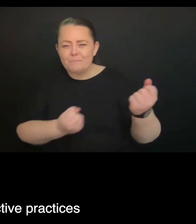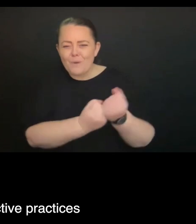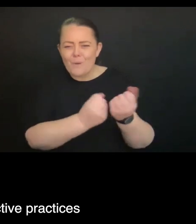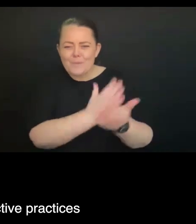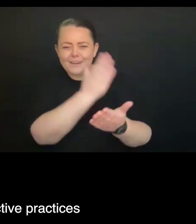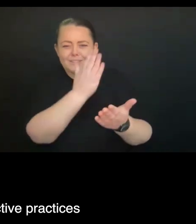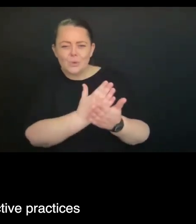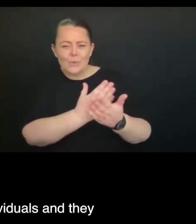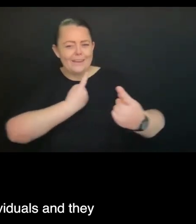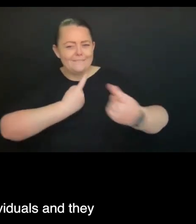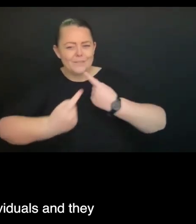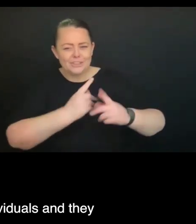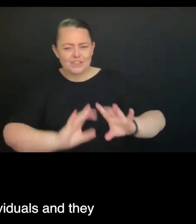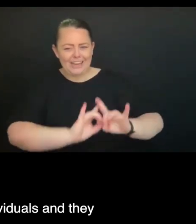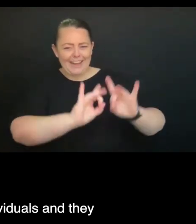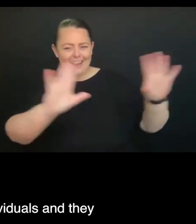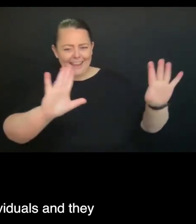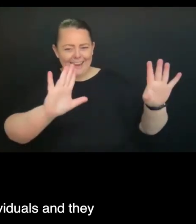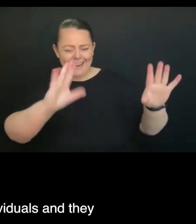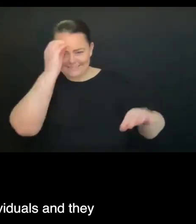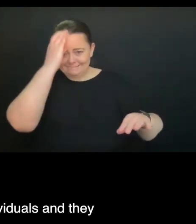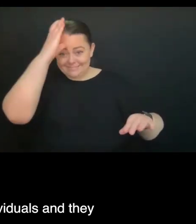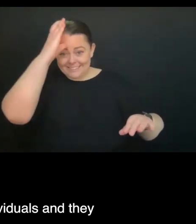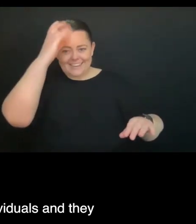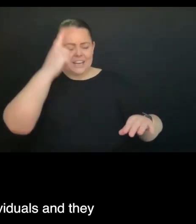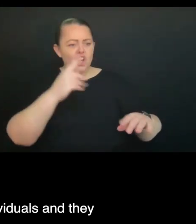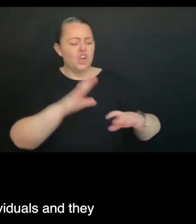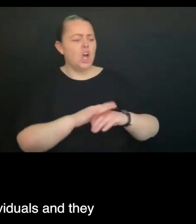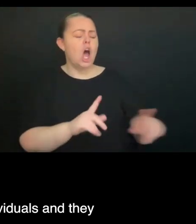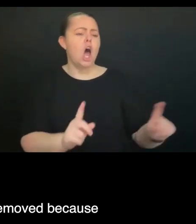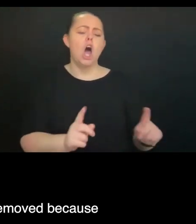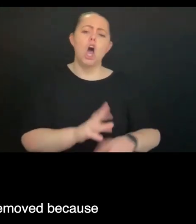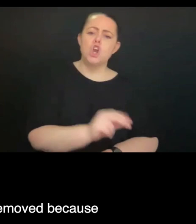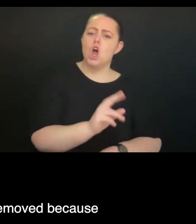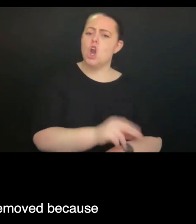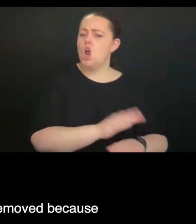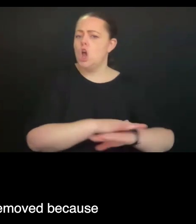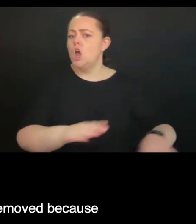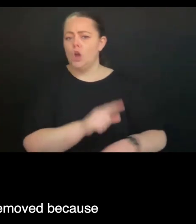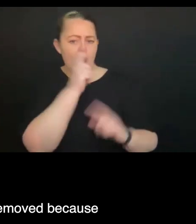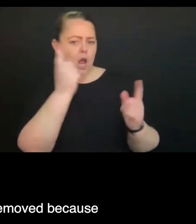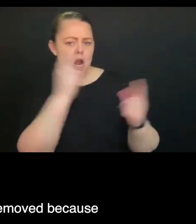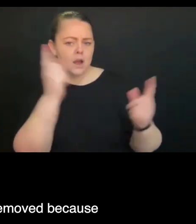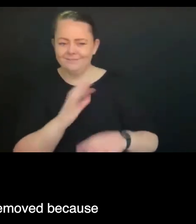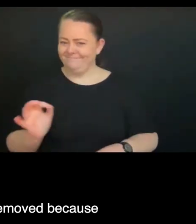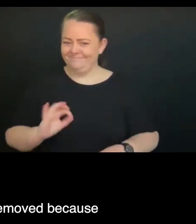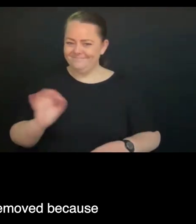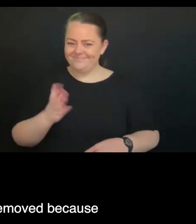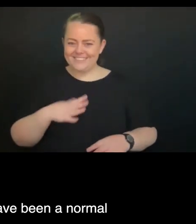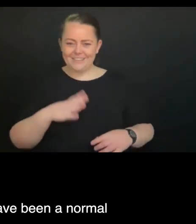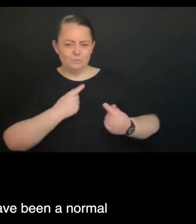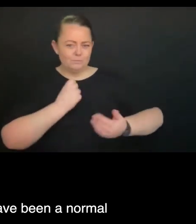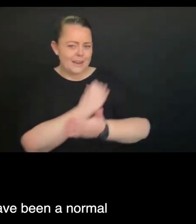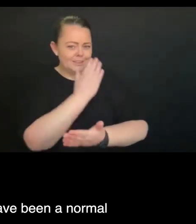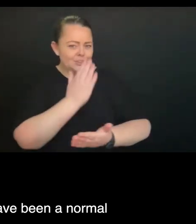-priority practices can negatively impact those individuals and, you know, they can disengage, feel that the hope's removed